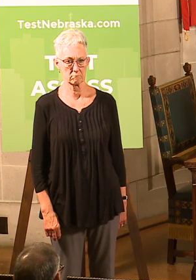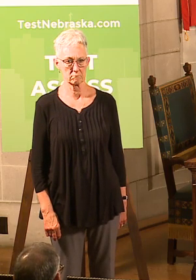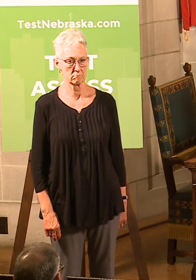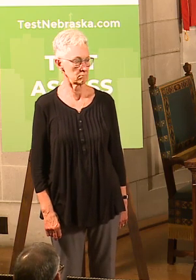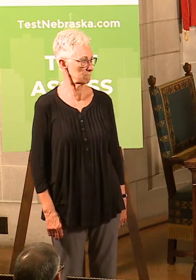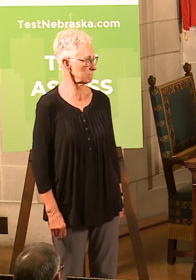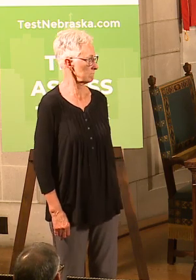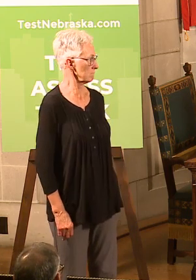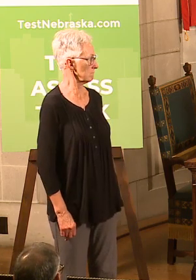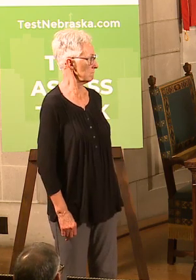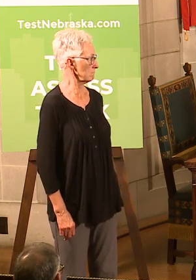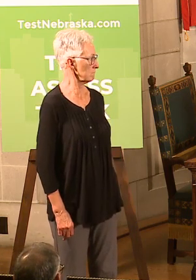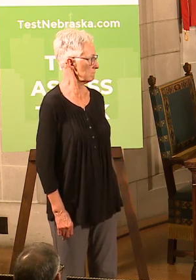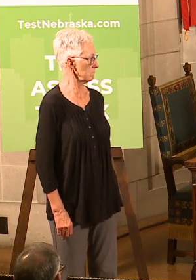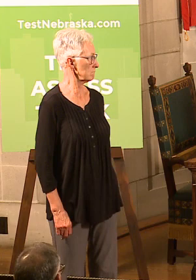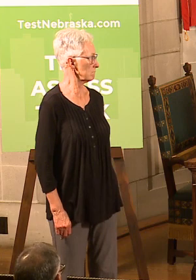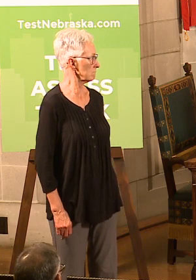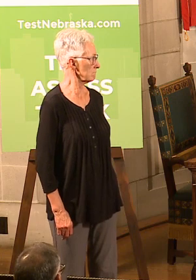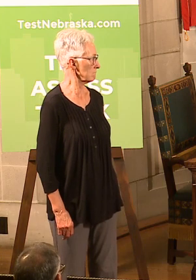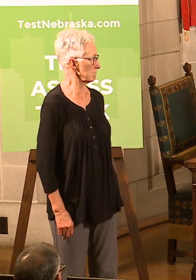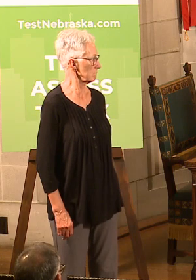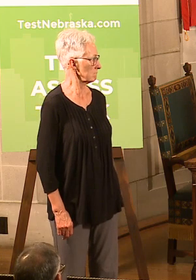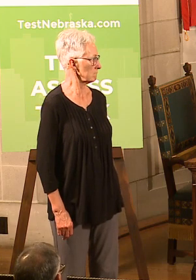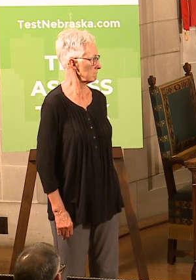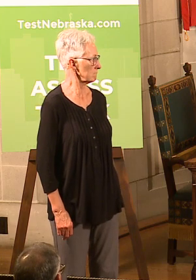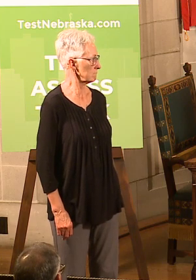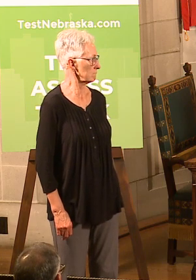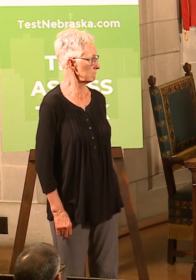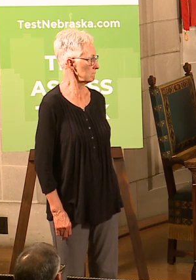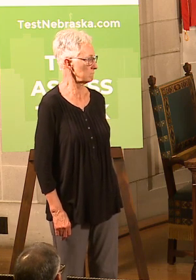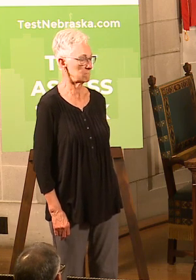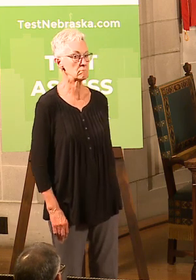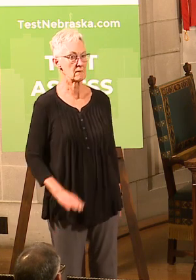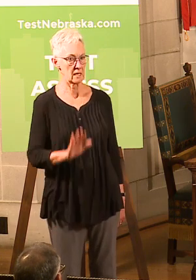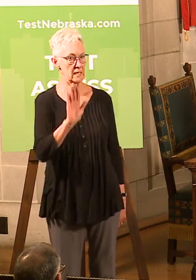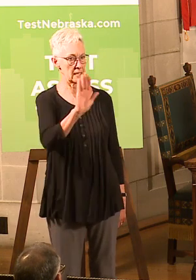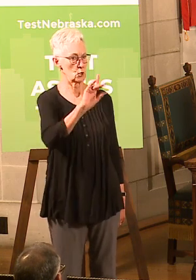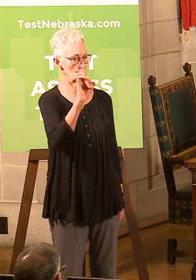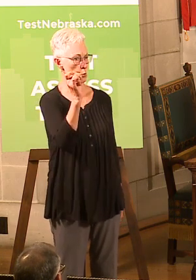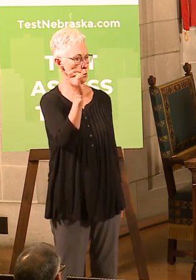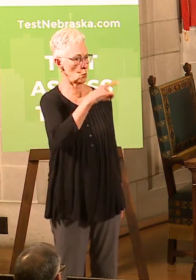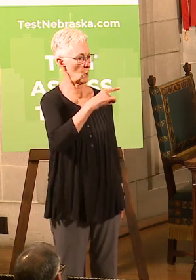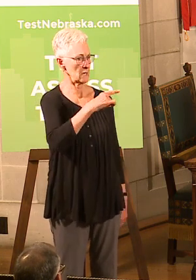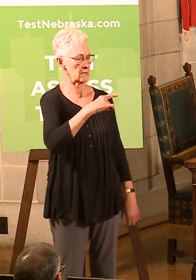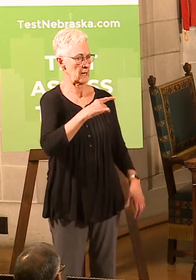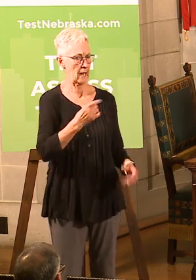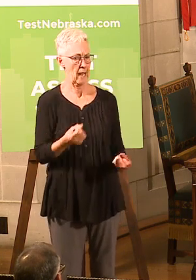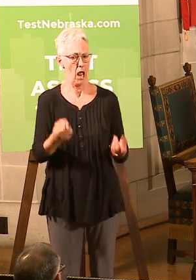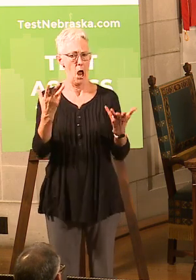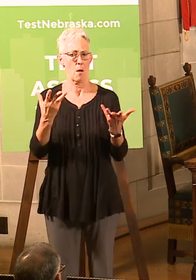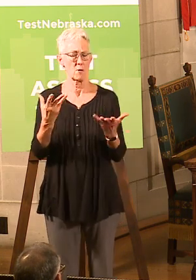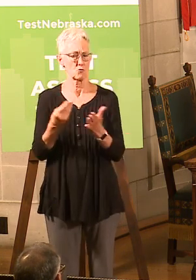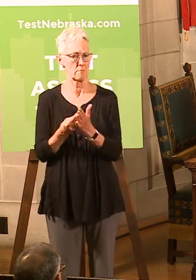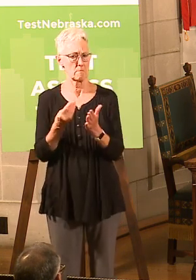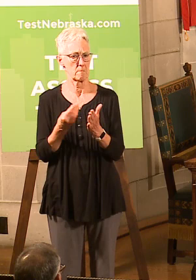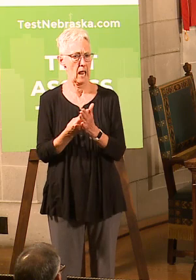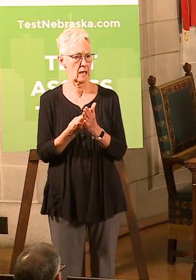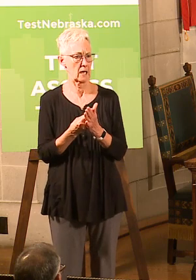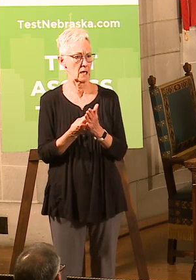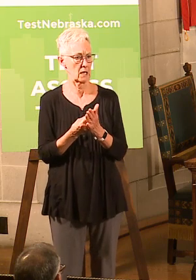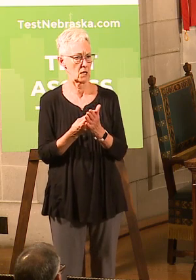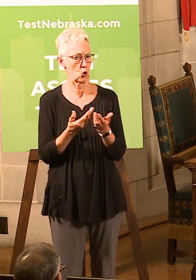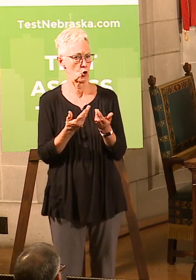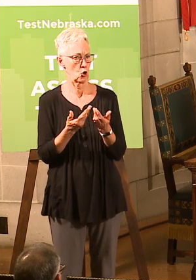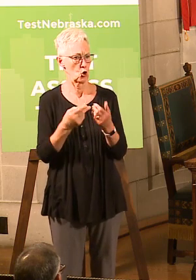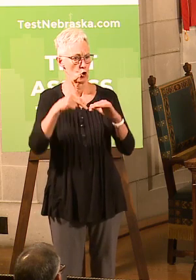the amount lost was to the farmers statewide and throughout? Sure, yeah. So, the question is, what was the amount lost that I stated earlier?